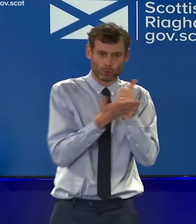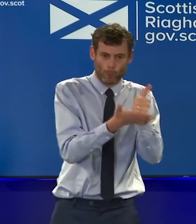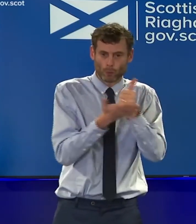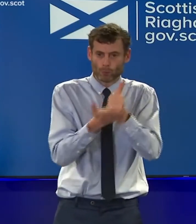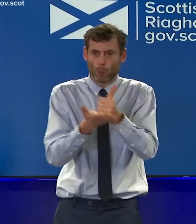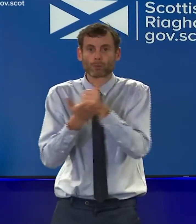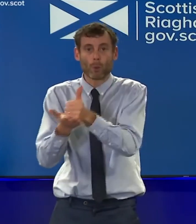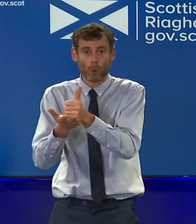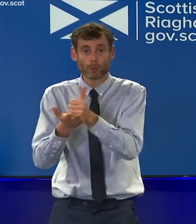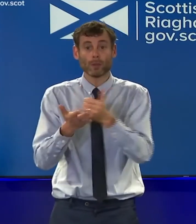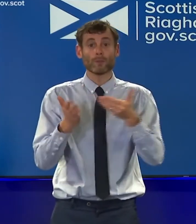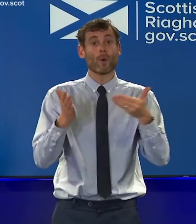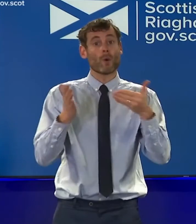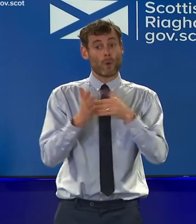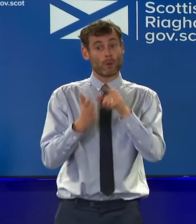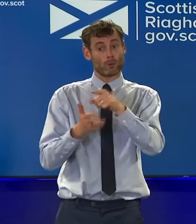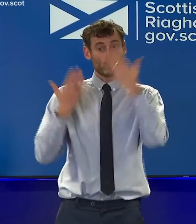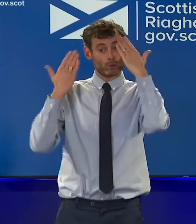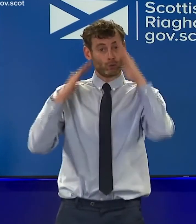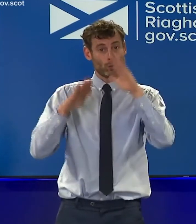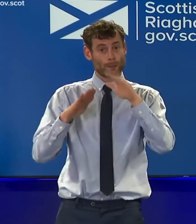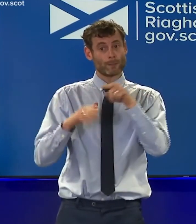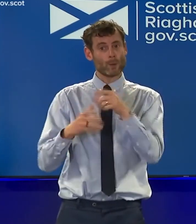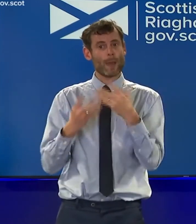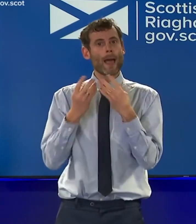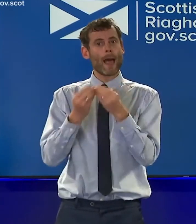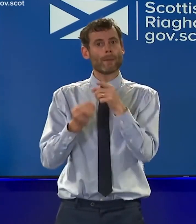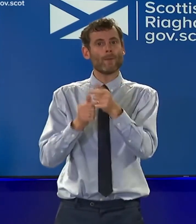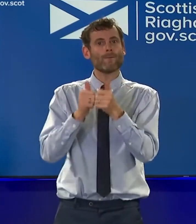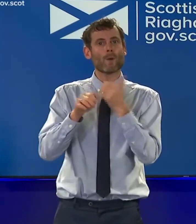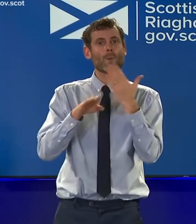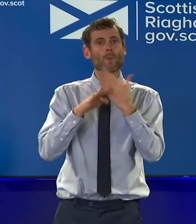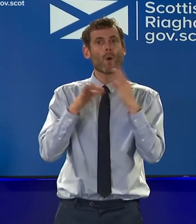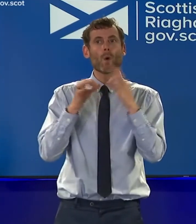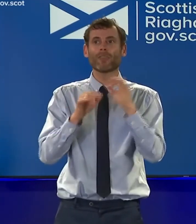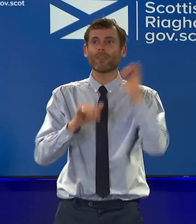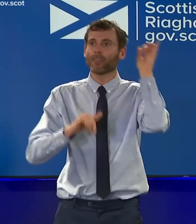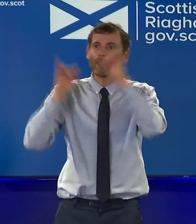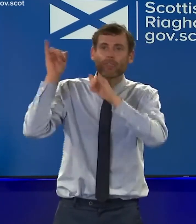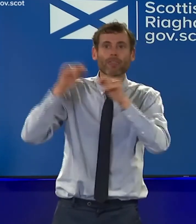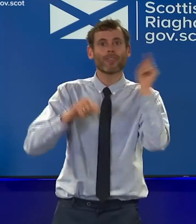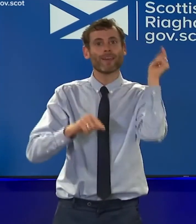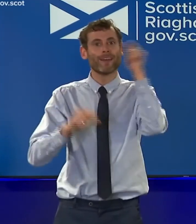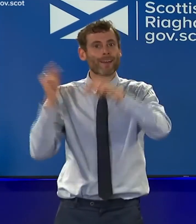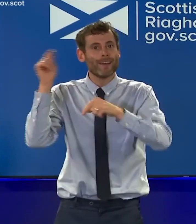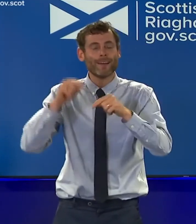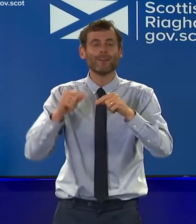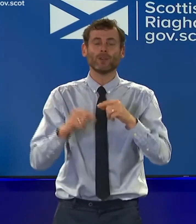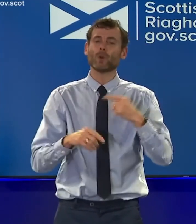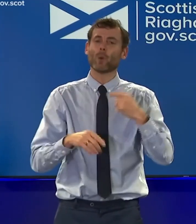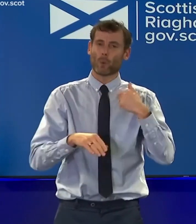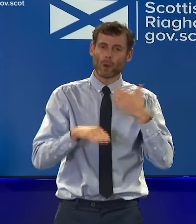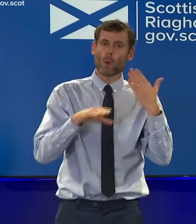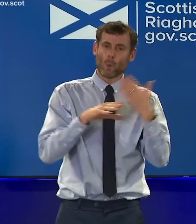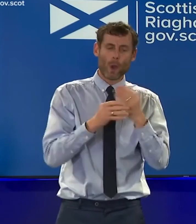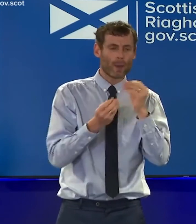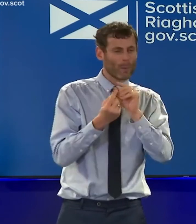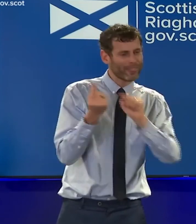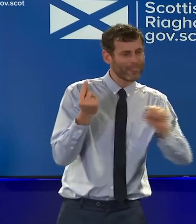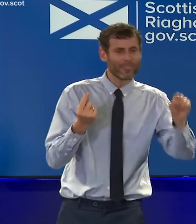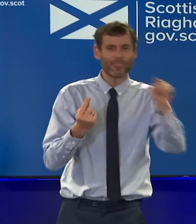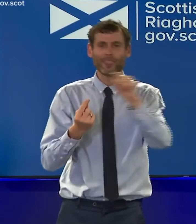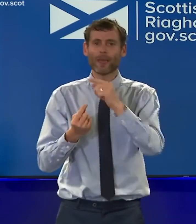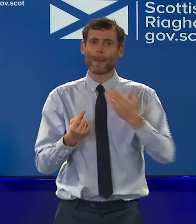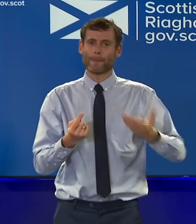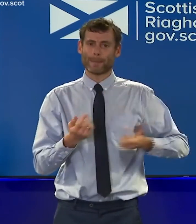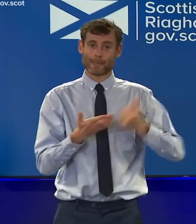international inbound operators. We're working with councils, enterprise agencies and others to ensure businesses get this